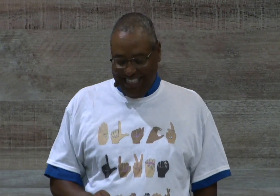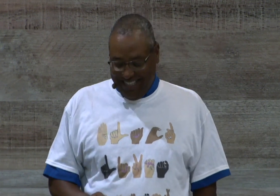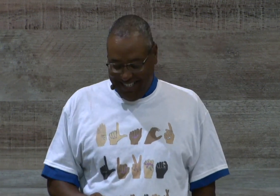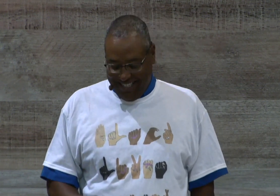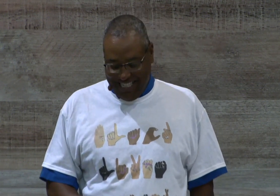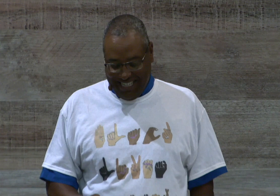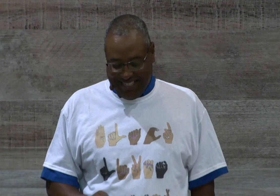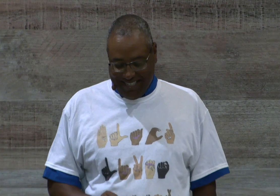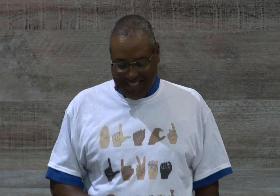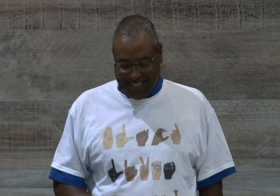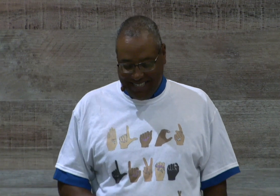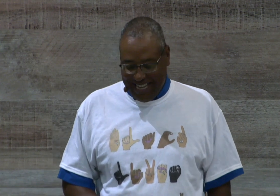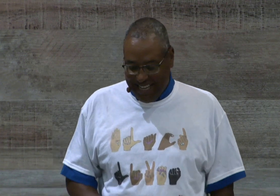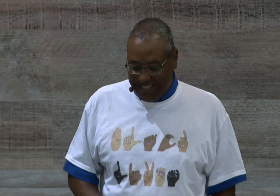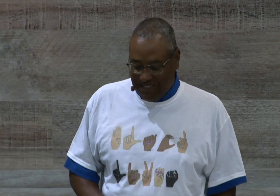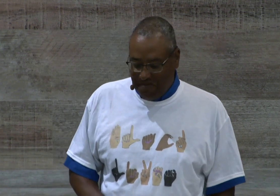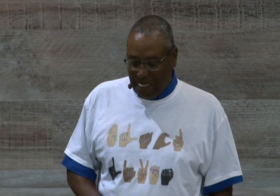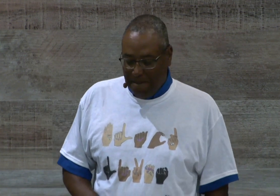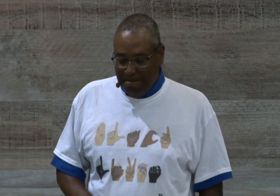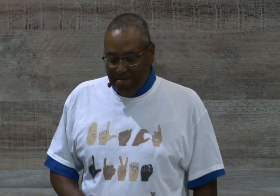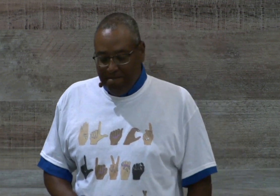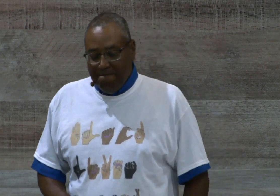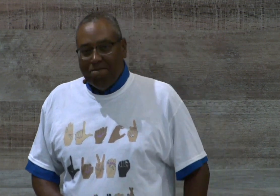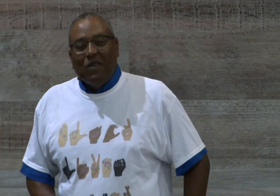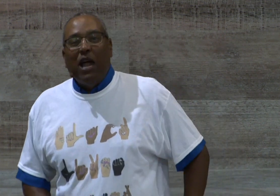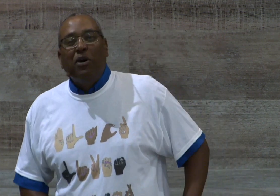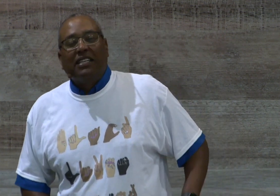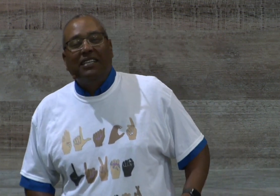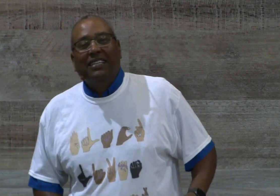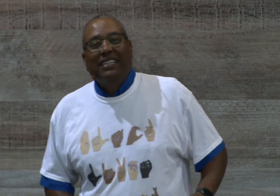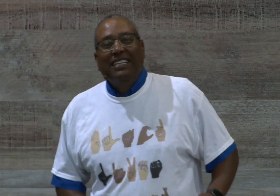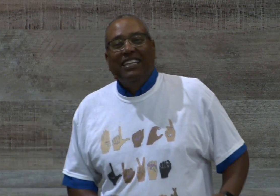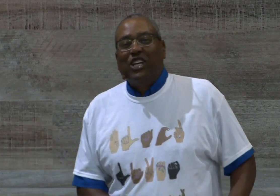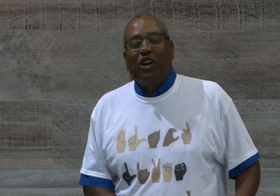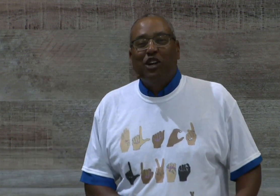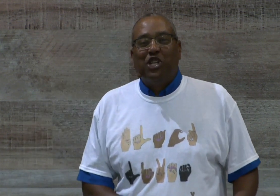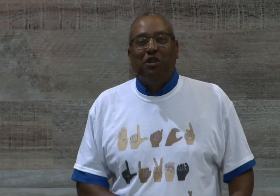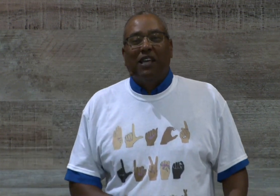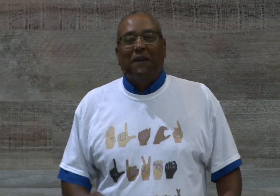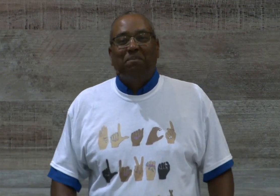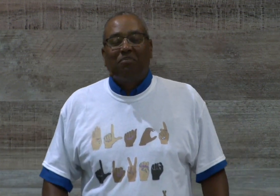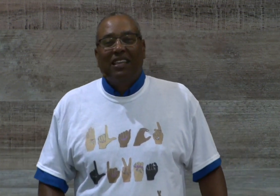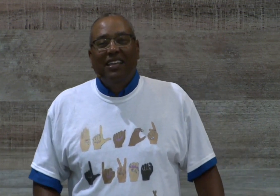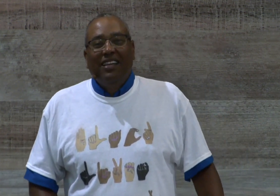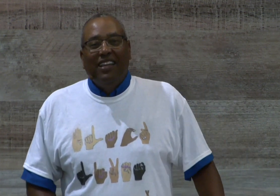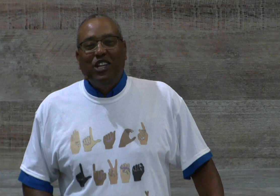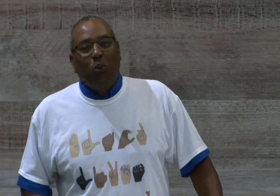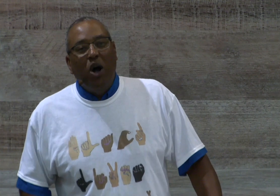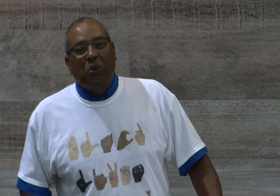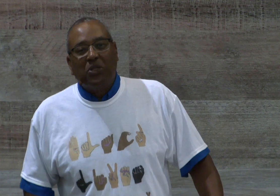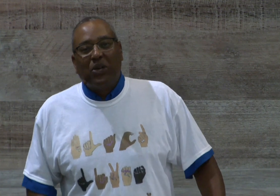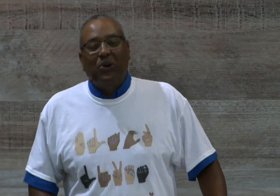to Jesus. Yes. And I want to encourage you that in your walk with the Lord,